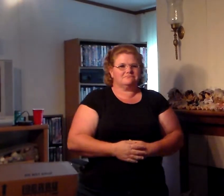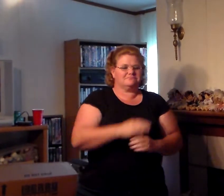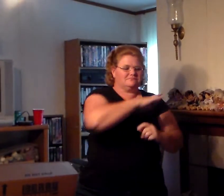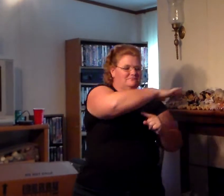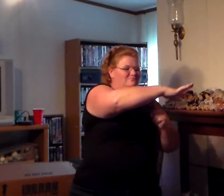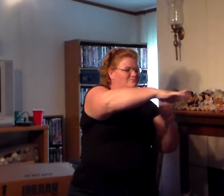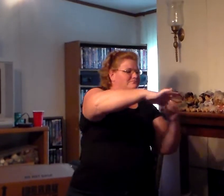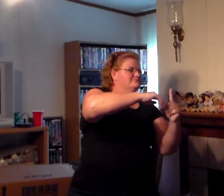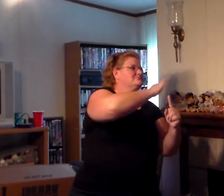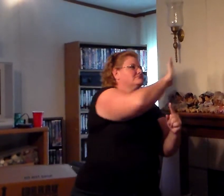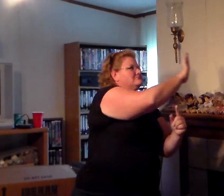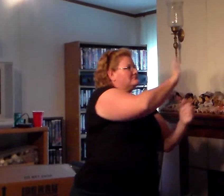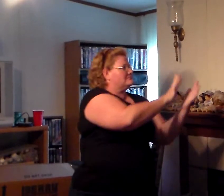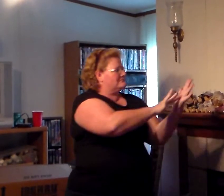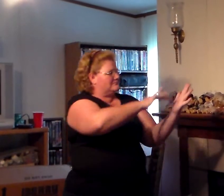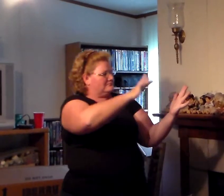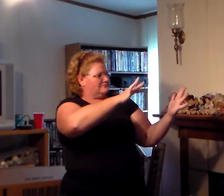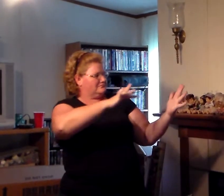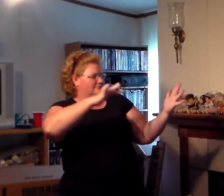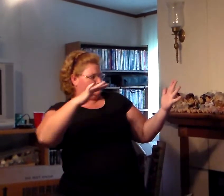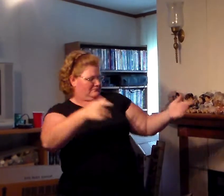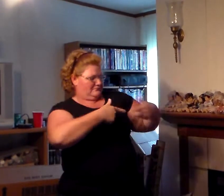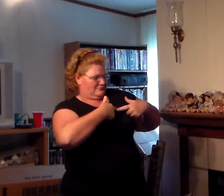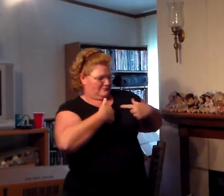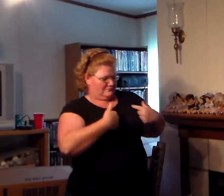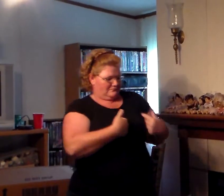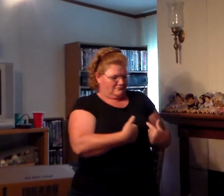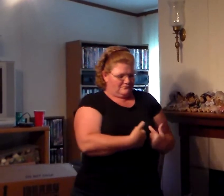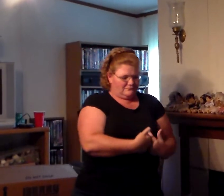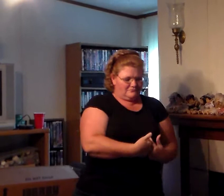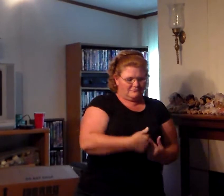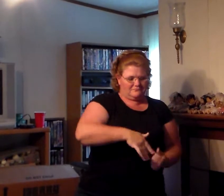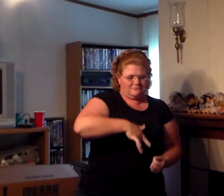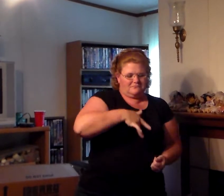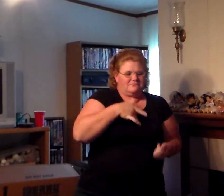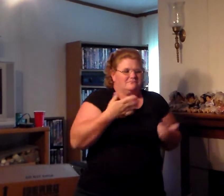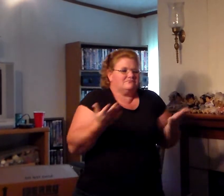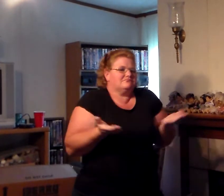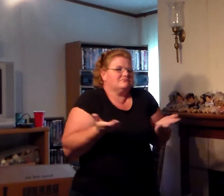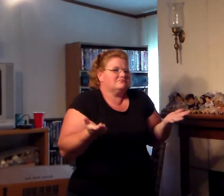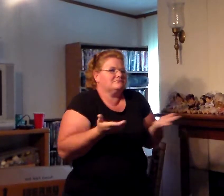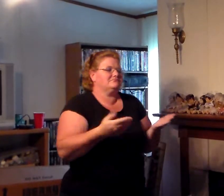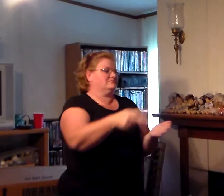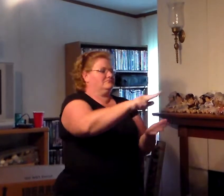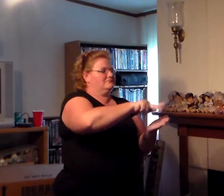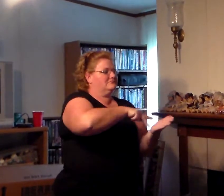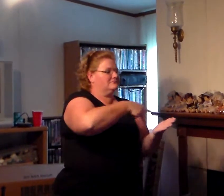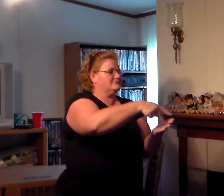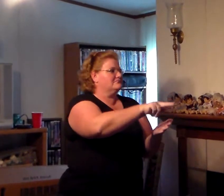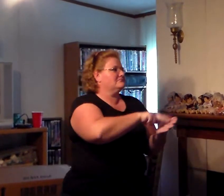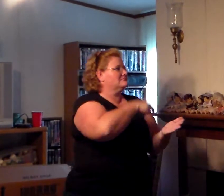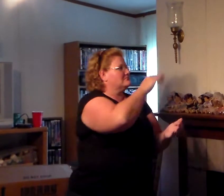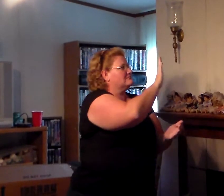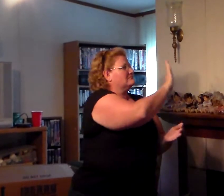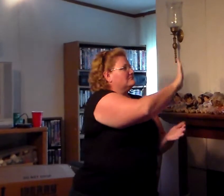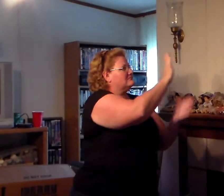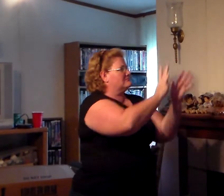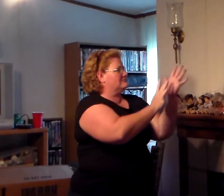Surrounded by your glory What will my heart feel? Will I dance for you,